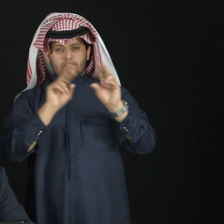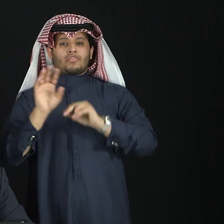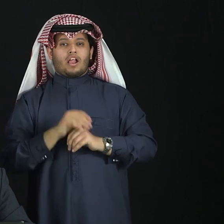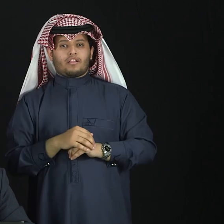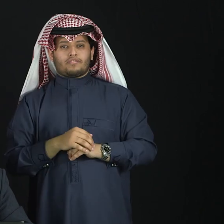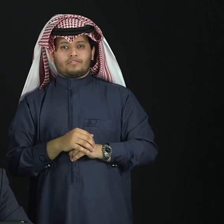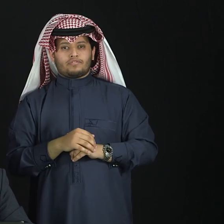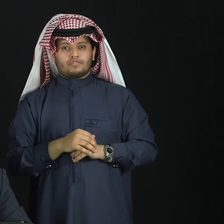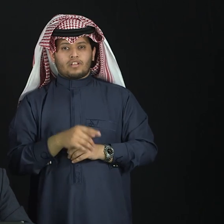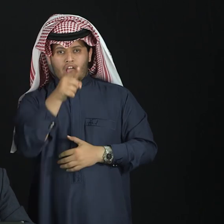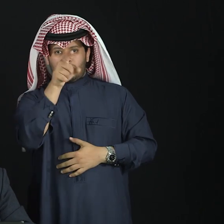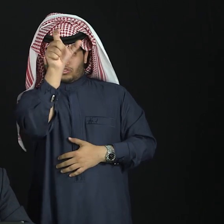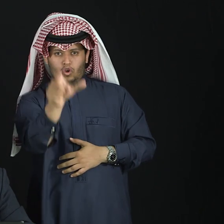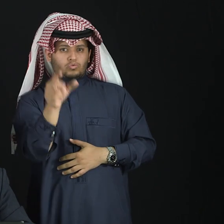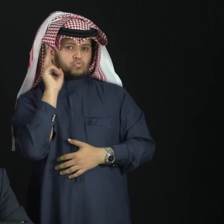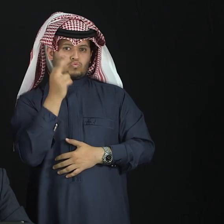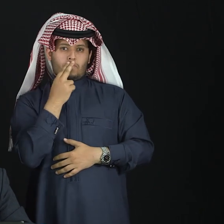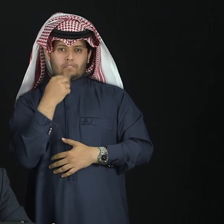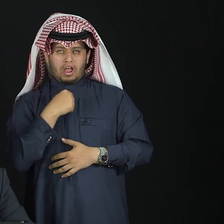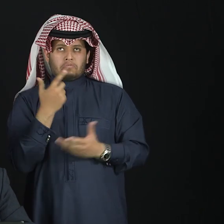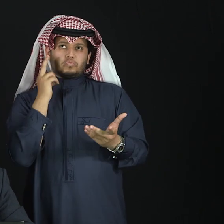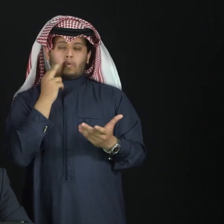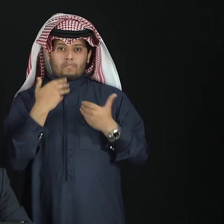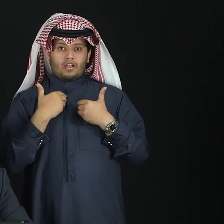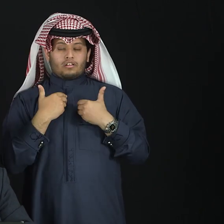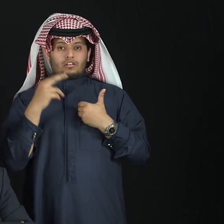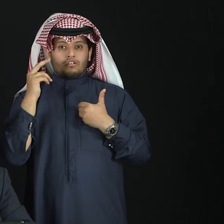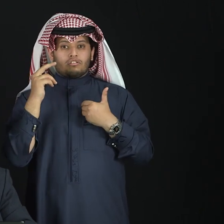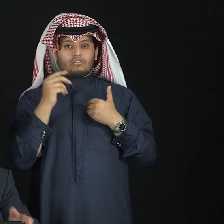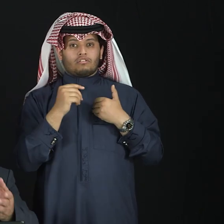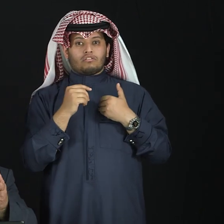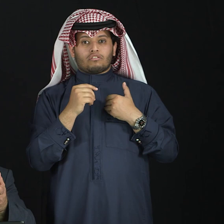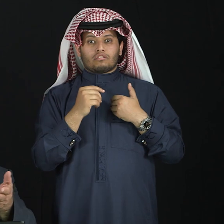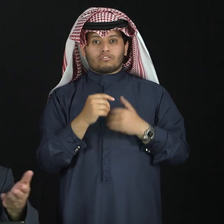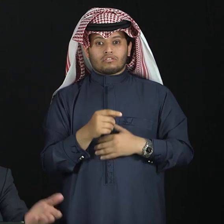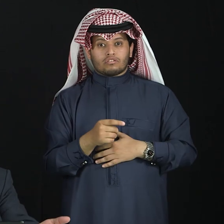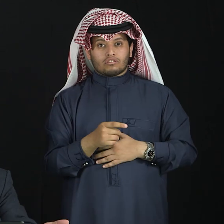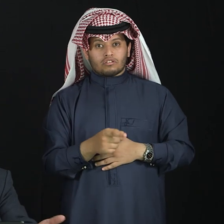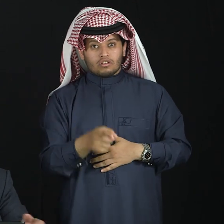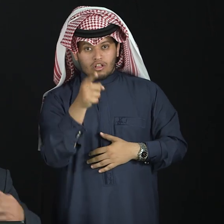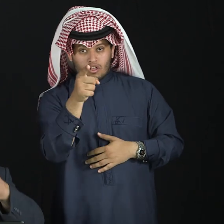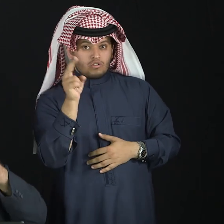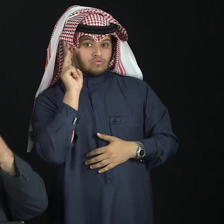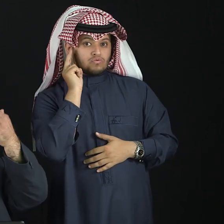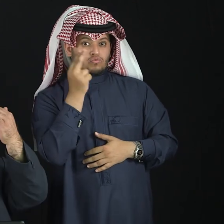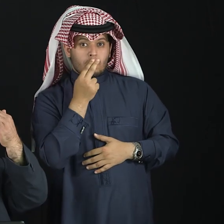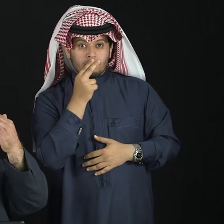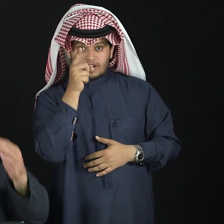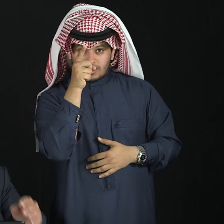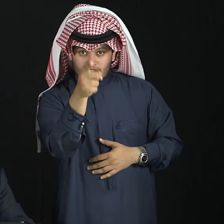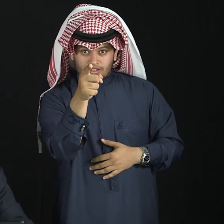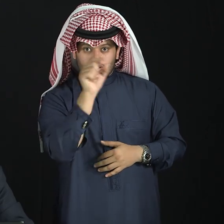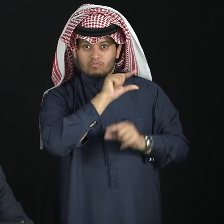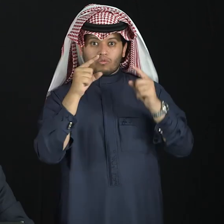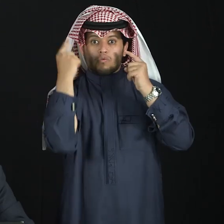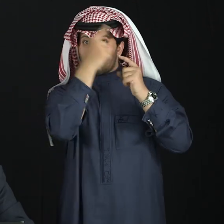instead of saying, are you deaf? Are you deaf? We say, deaf you, see the eyebrows go up.